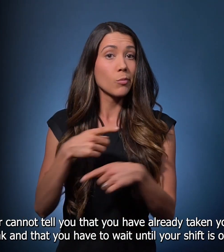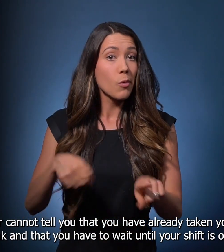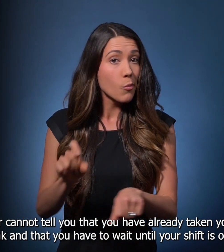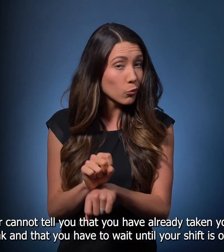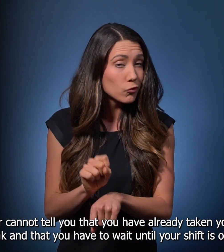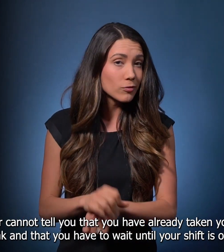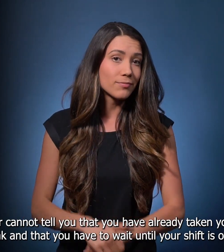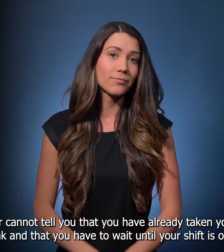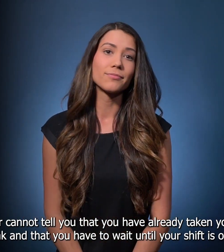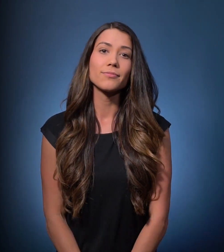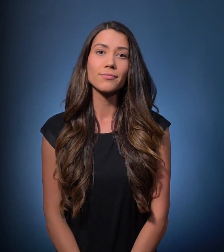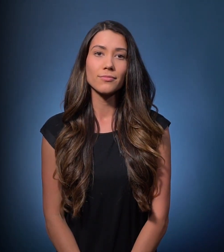shift is over.